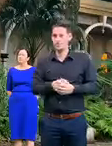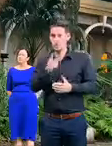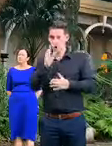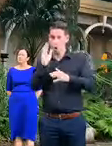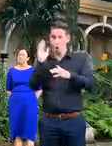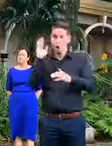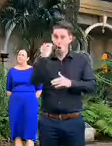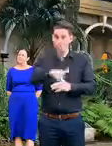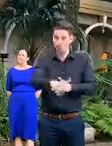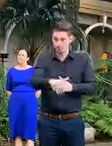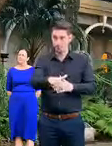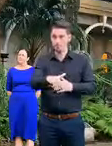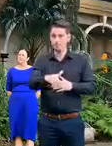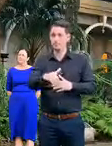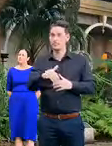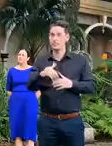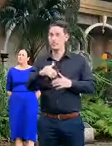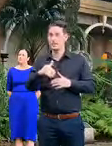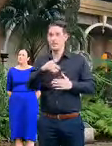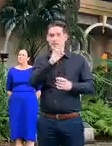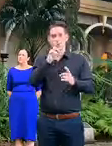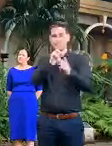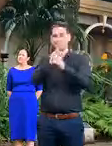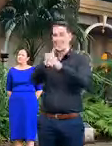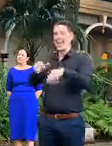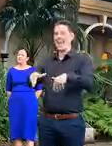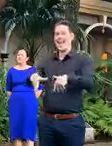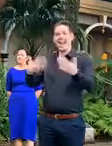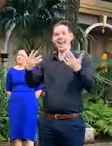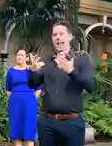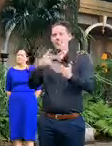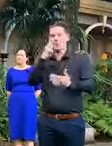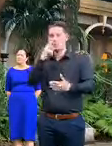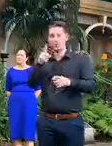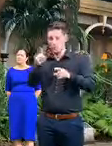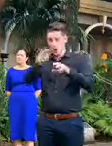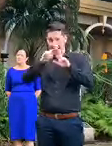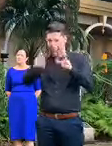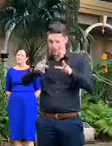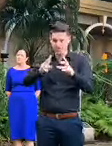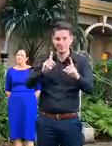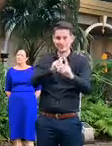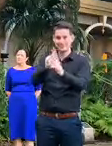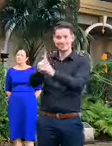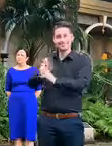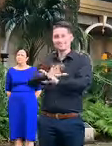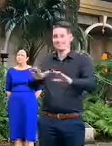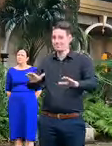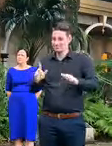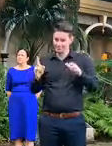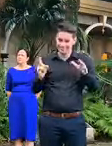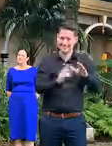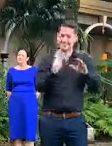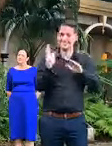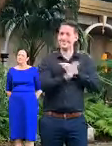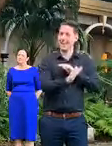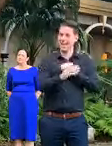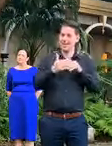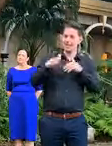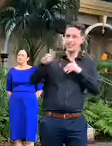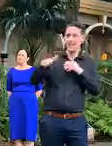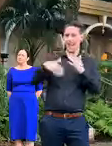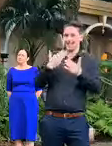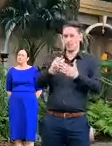home and not come into contact with anyone in your household or with anyone else till you get the result.